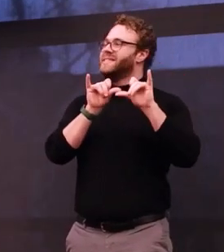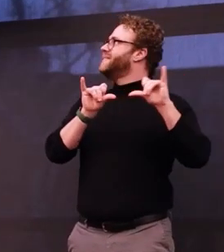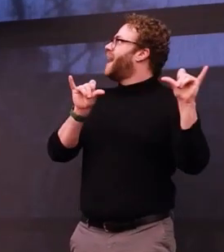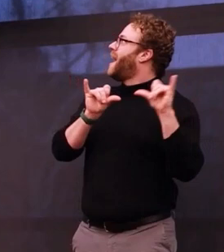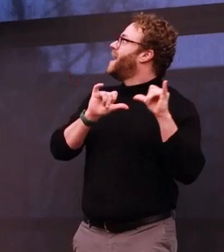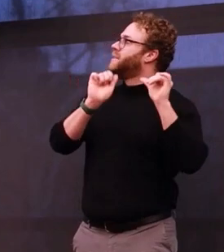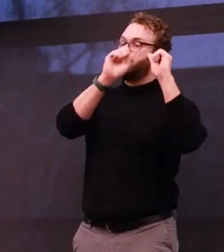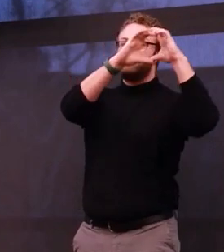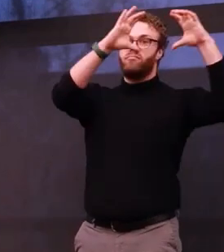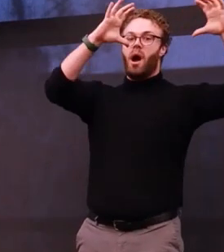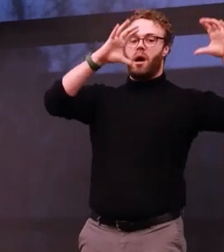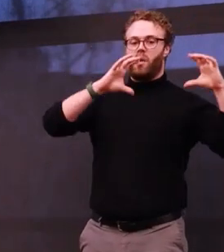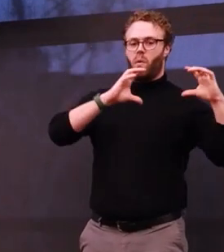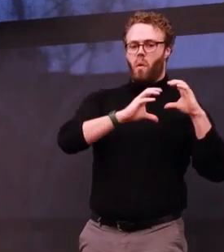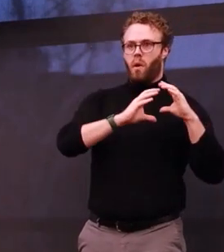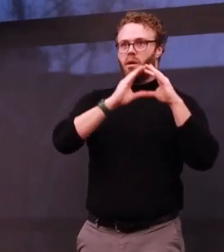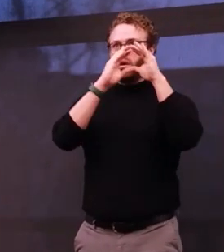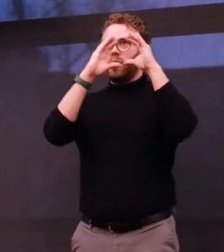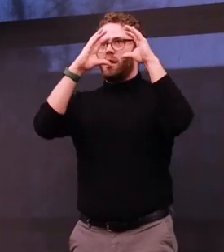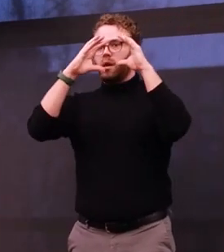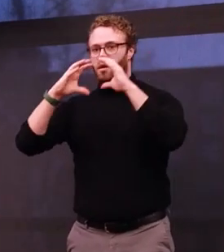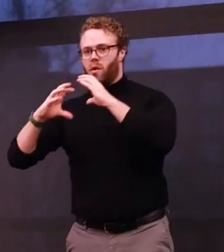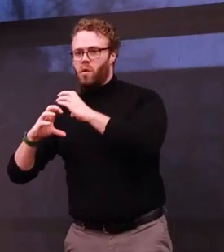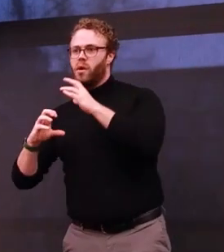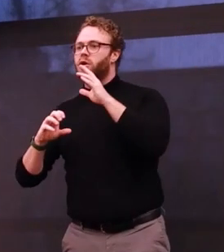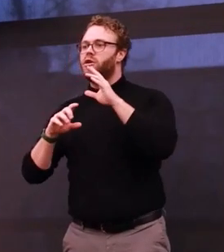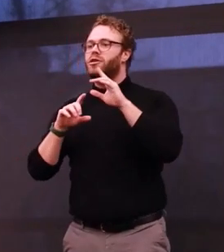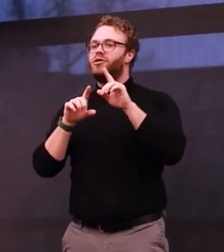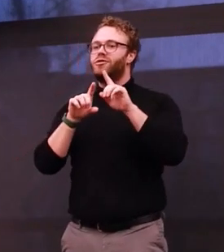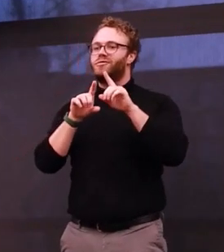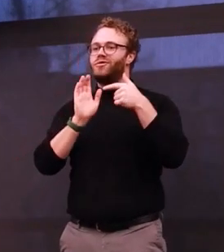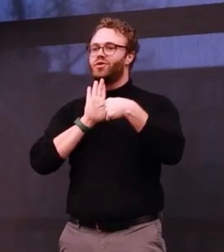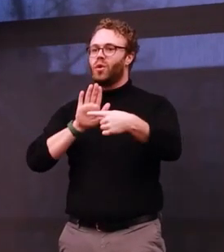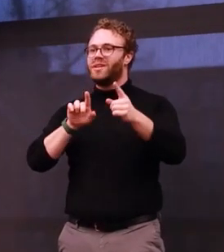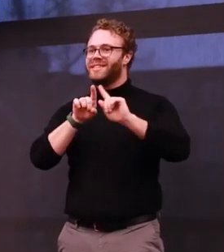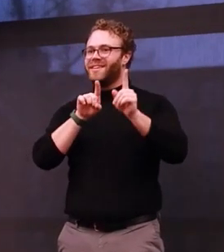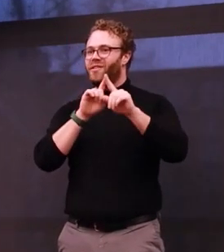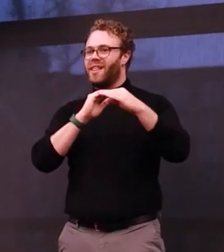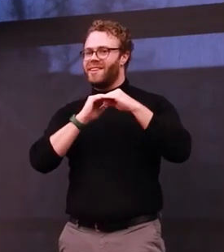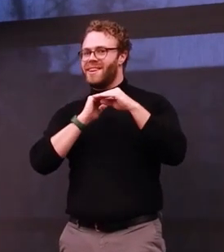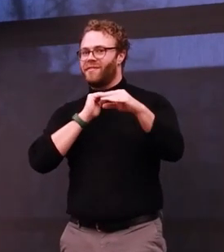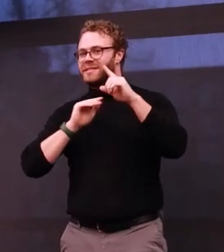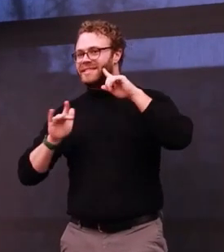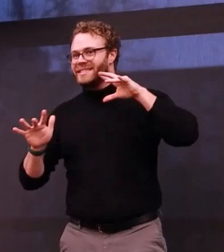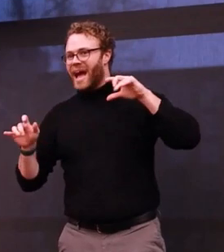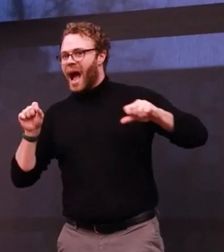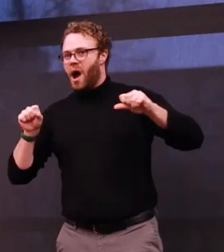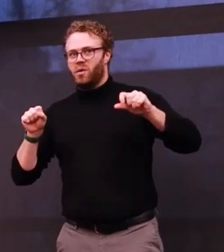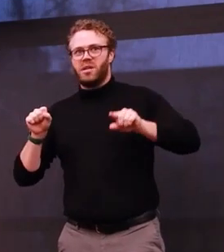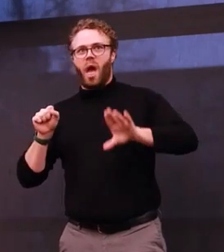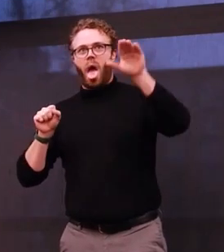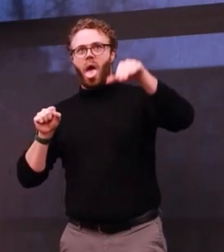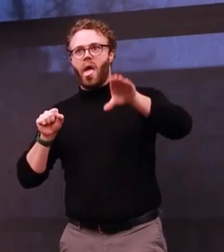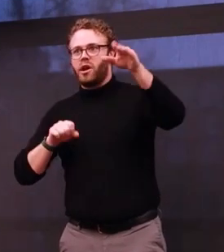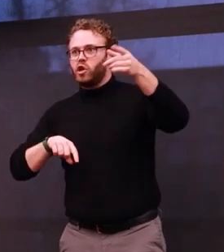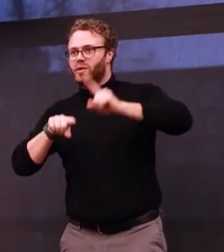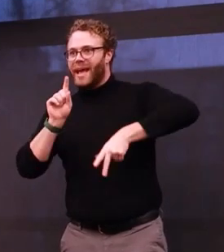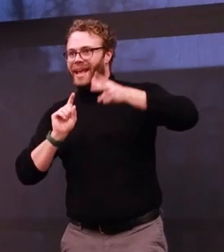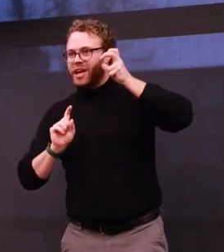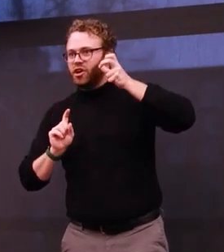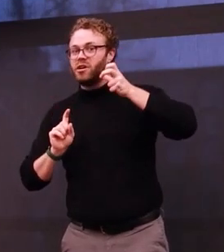varying levels of sounds and things that she can't hear. But, to Cece Bell, deafness is not a disability.